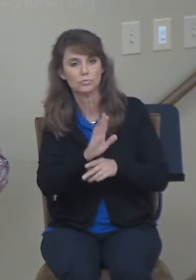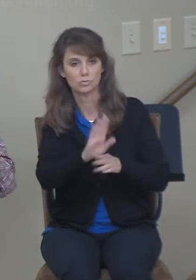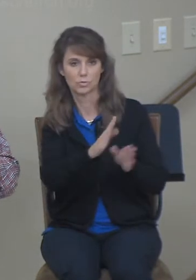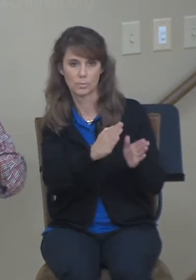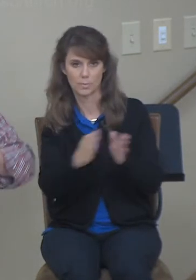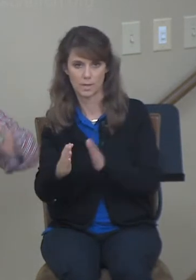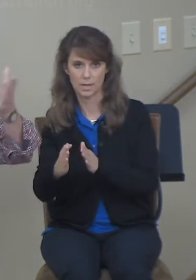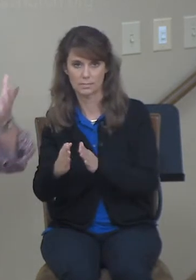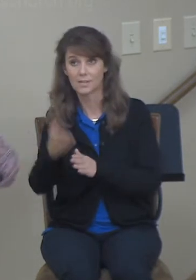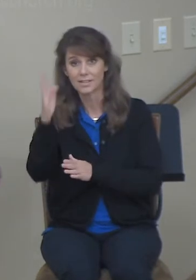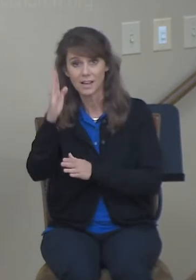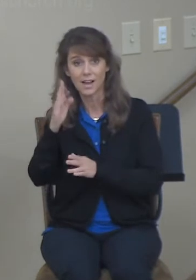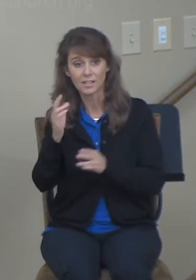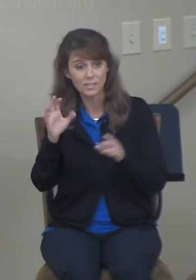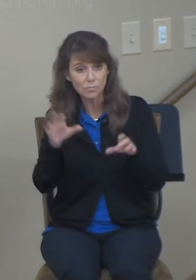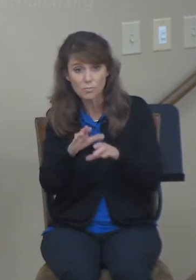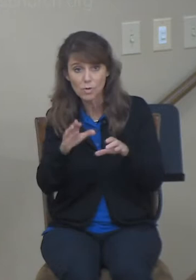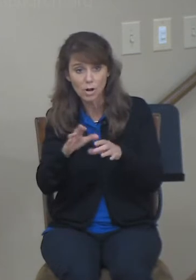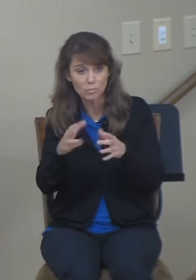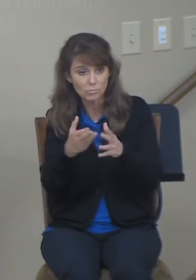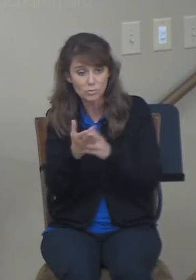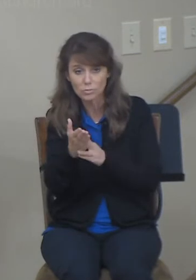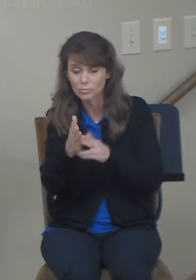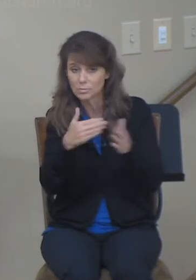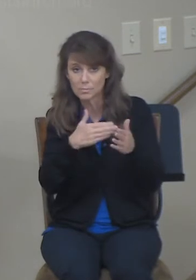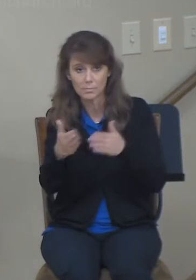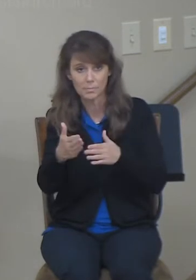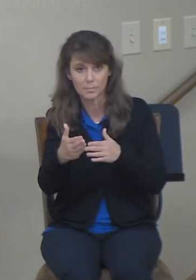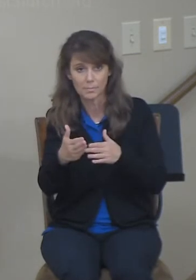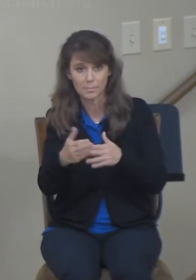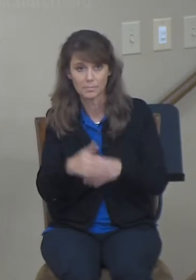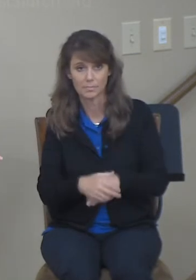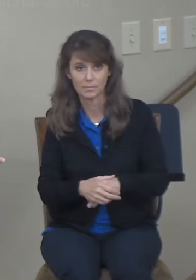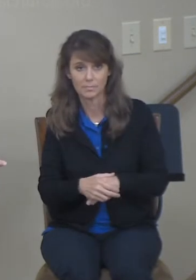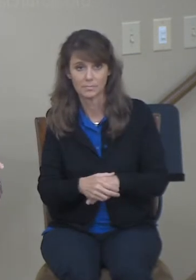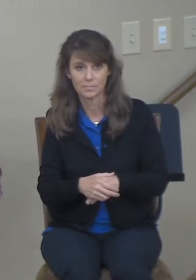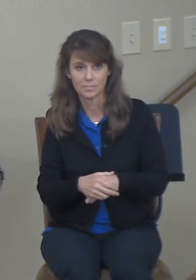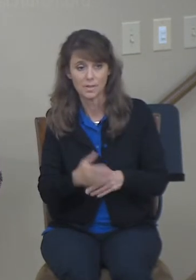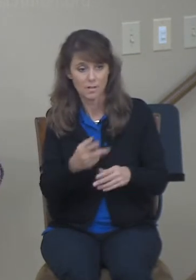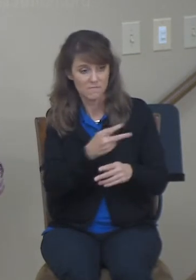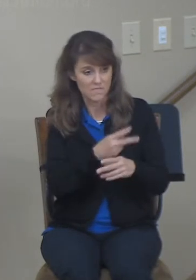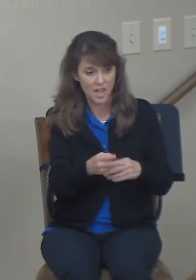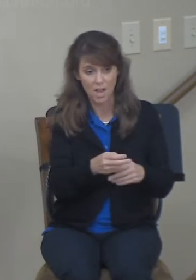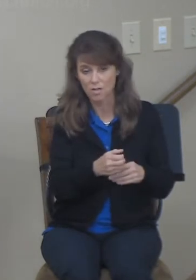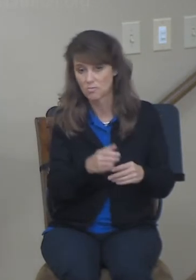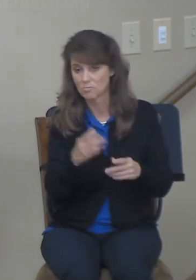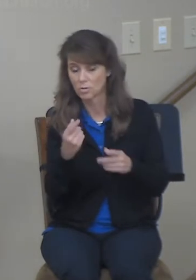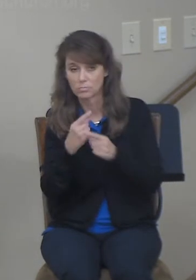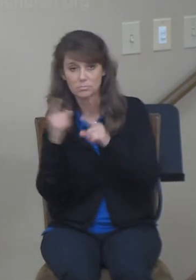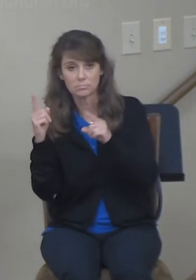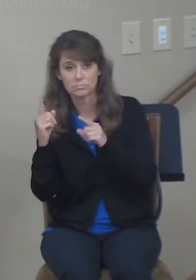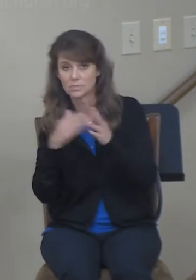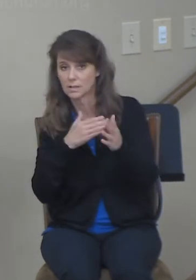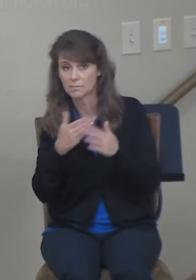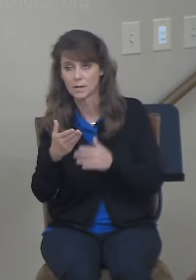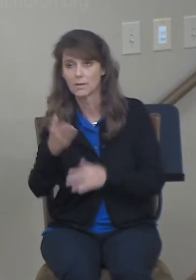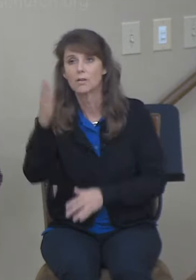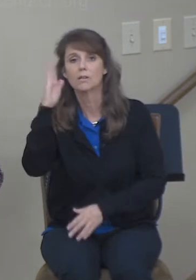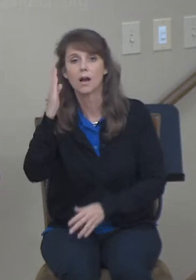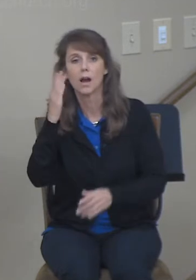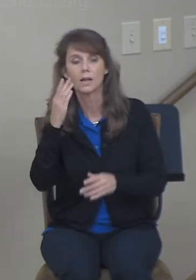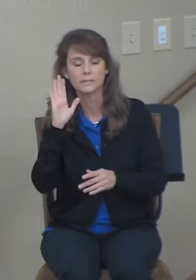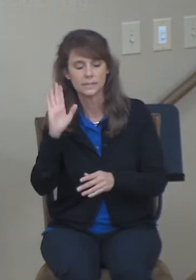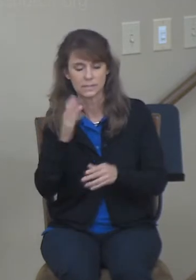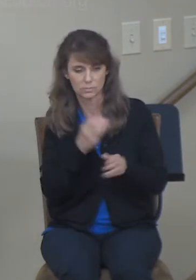God can work despite human plans. They can fail, or they succeed. God is not hindered by our actions, but